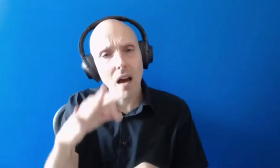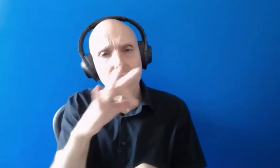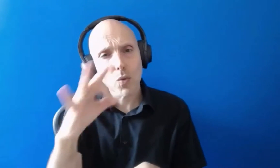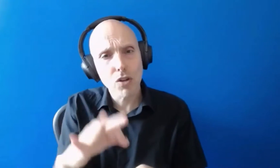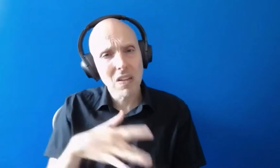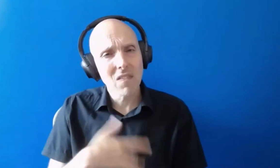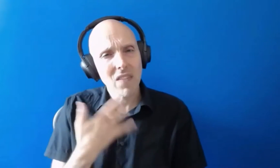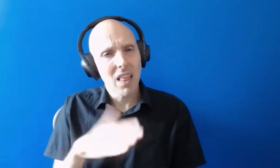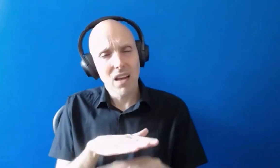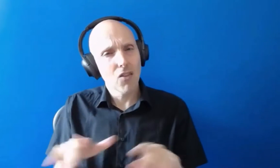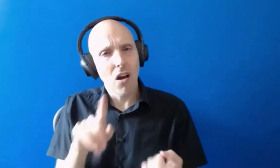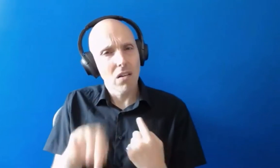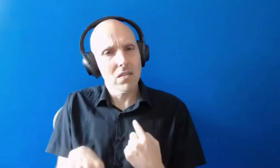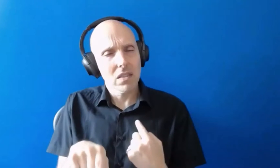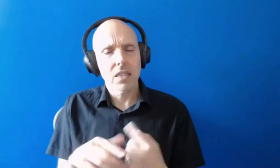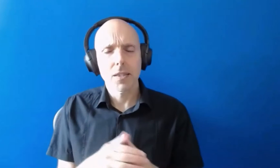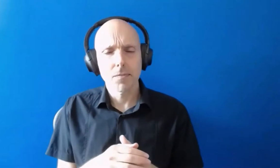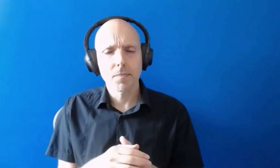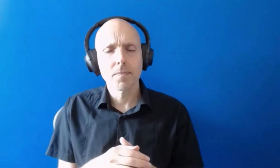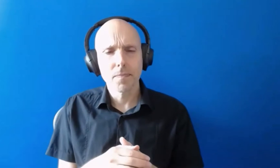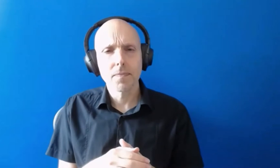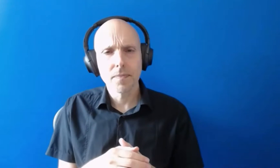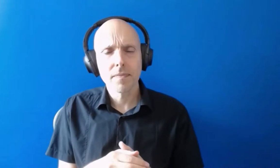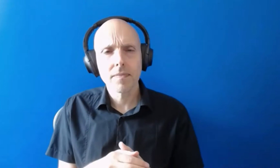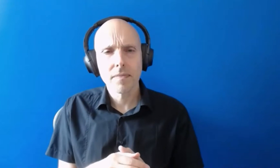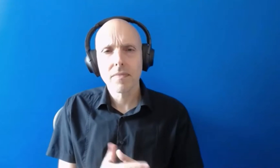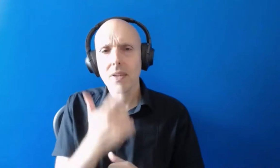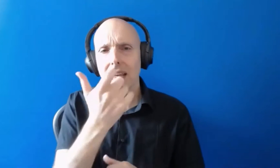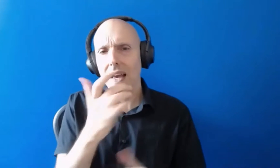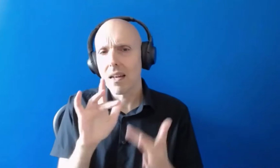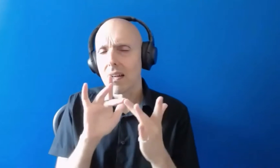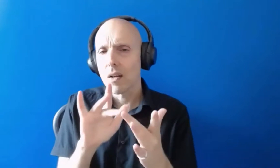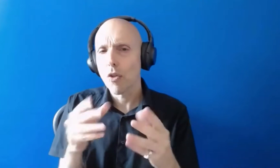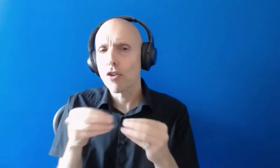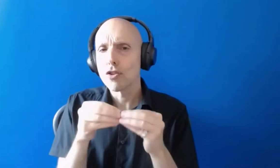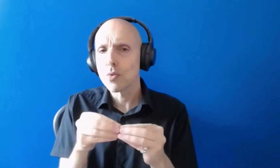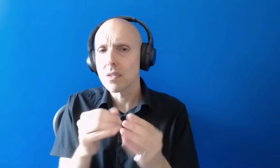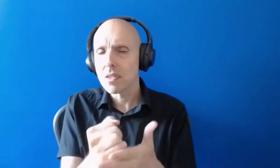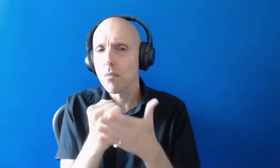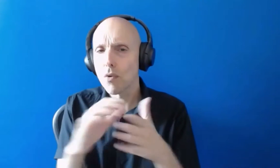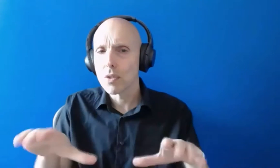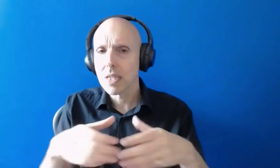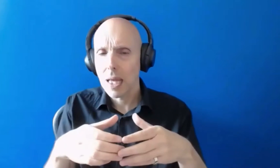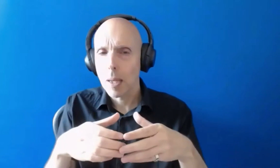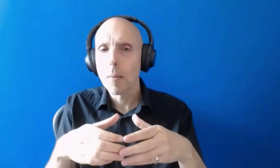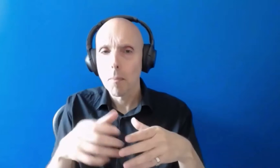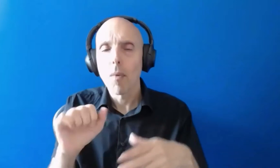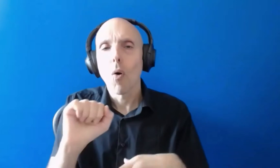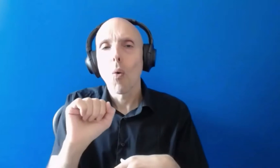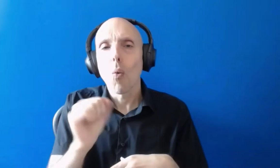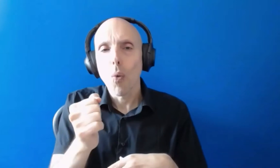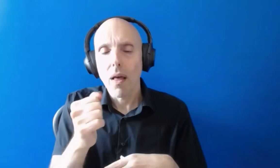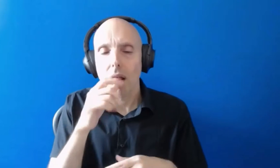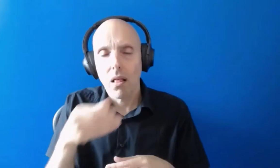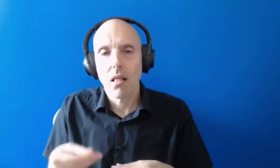answered in the way that you intended there will you can get in touch with our students support team and we will pass those questions on to